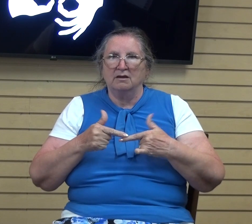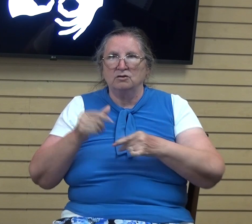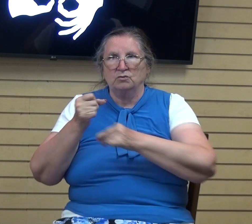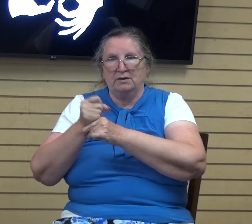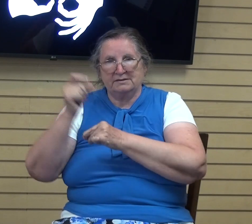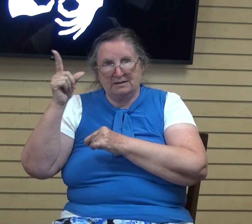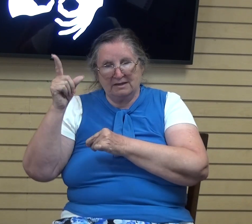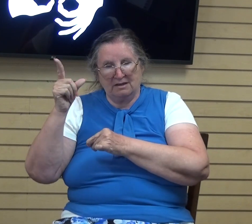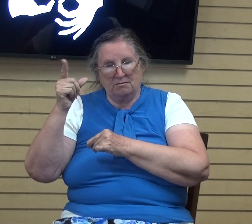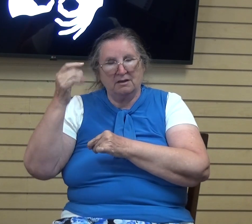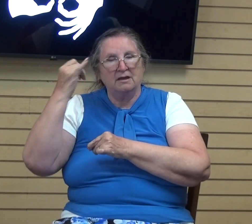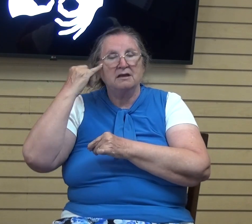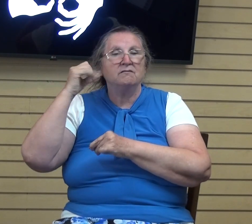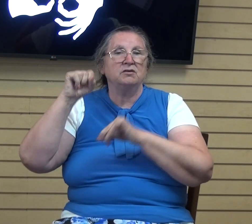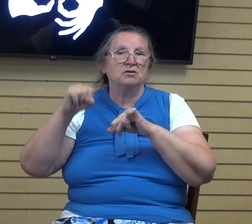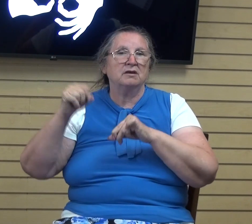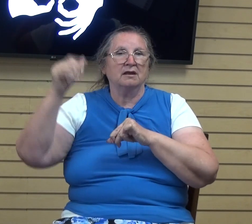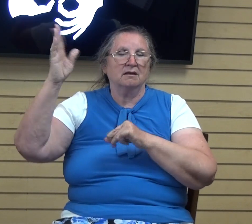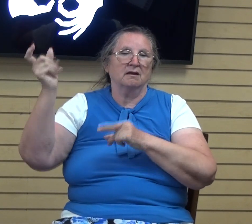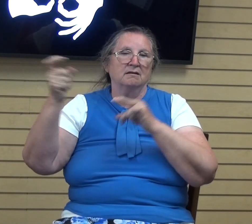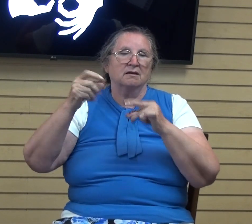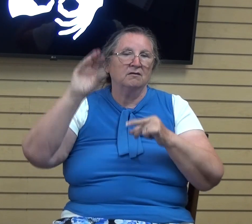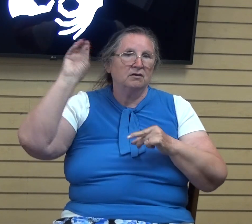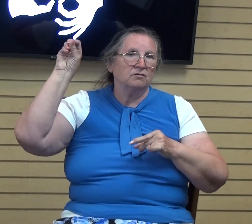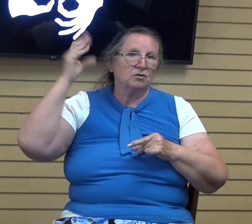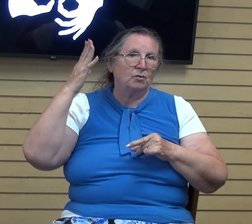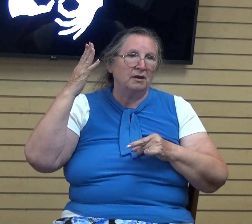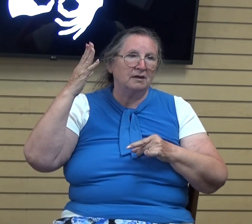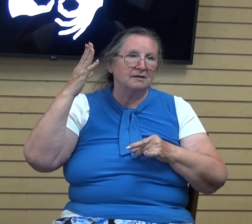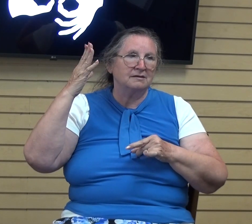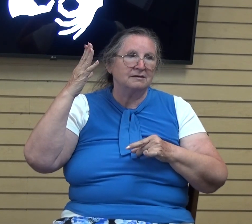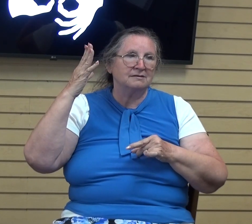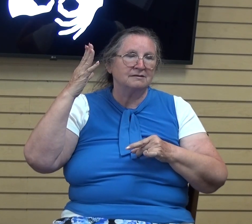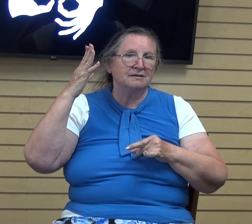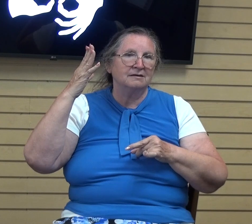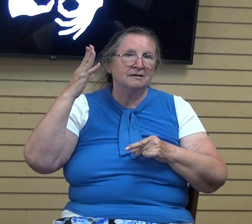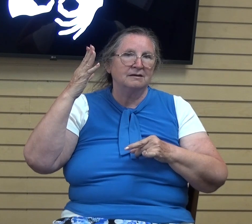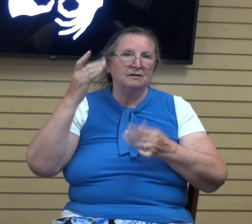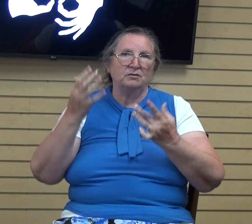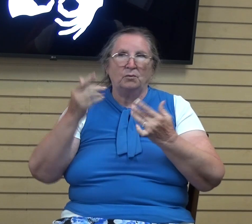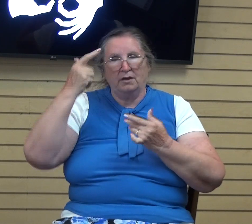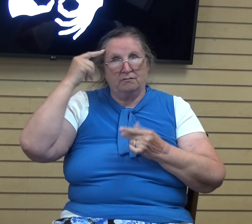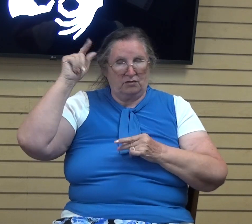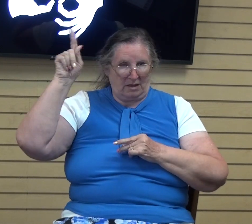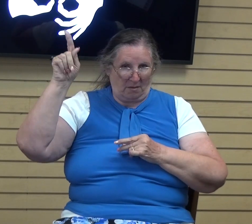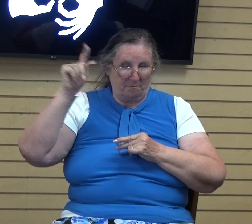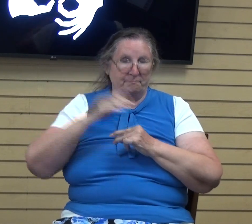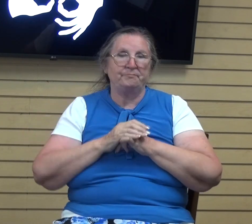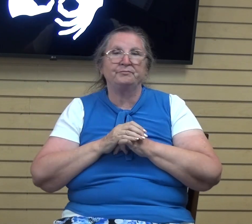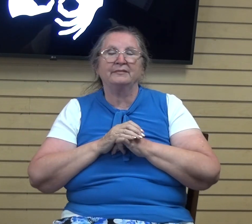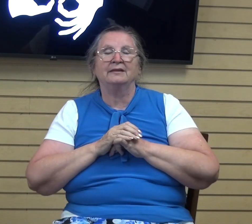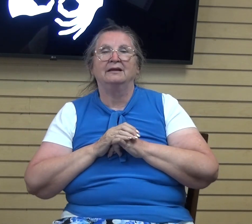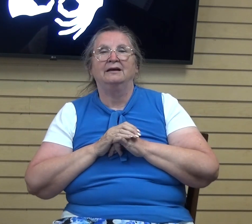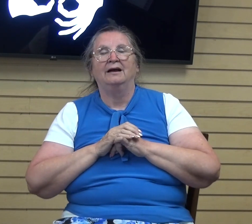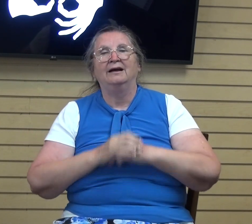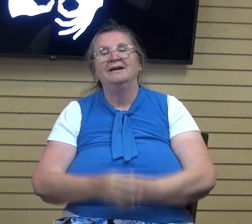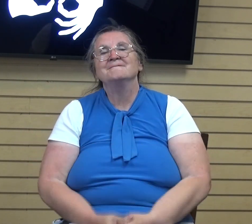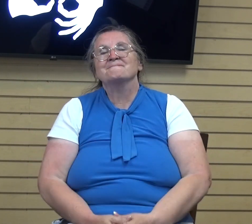that, God will give you the grace that you, the grace to wait on him. And it just, that,